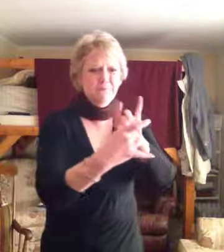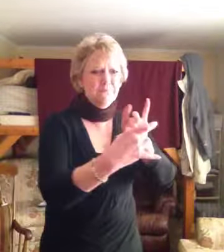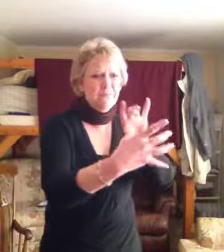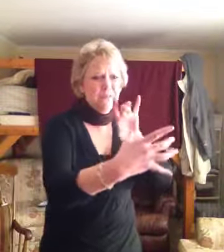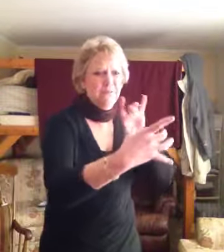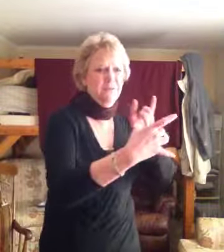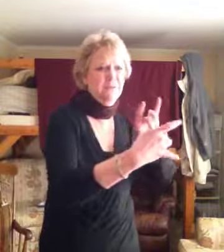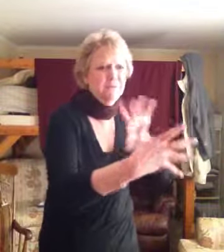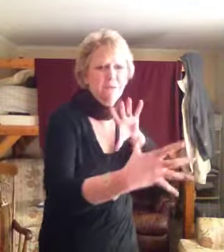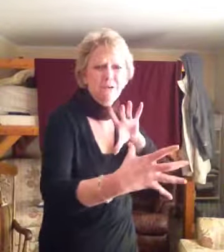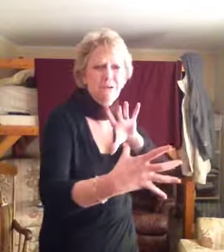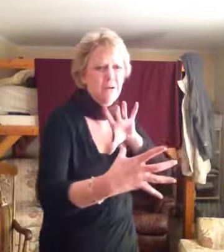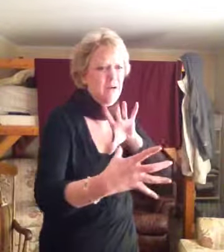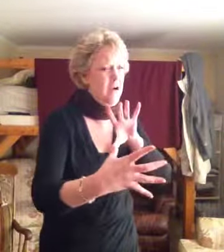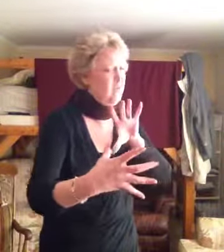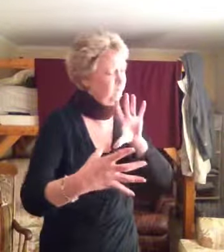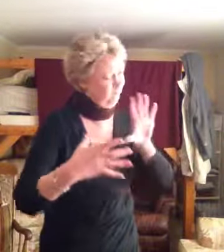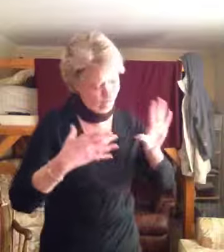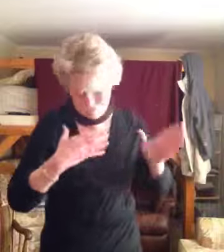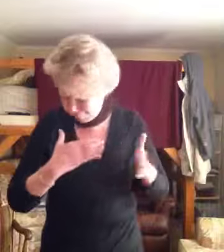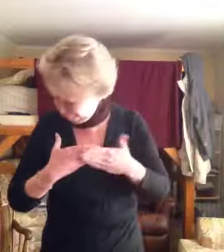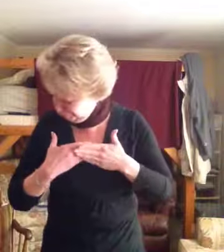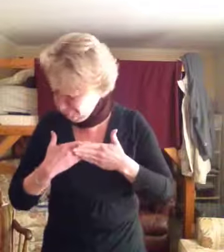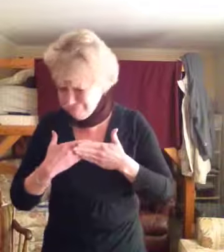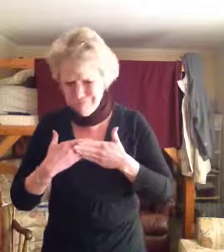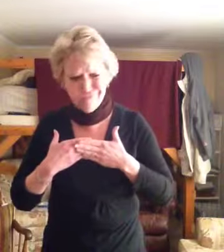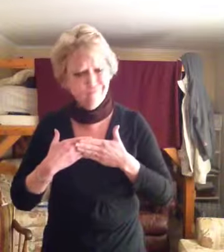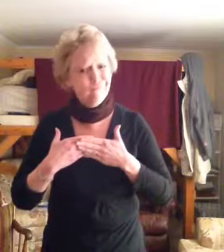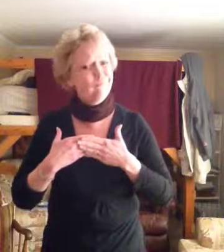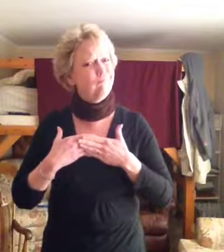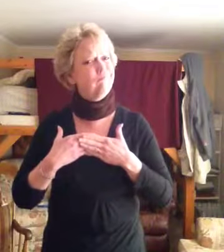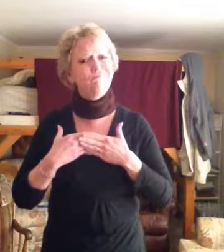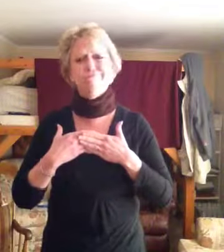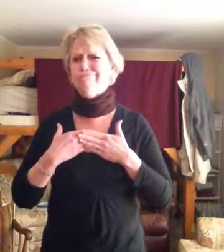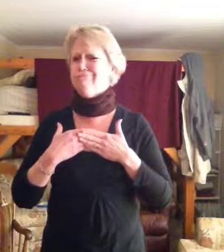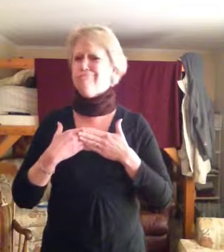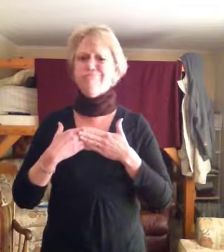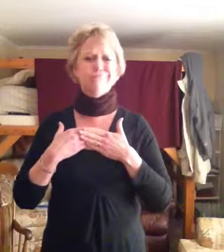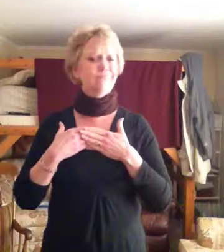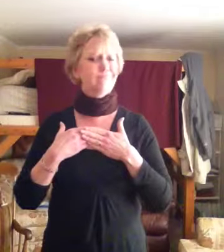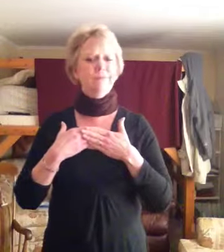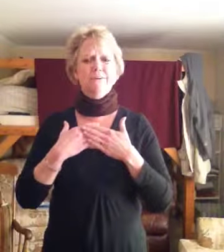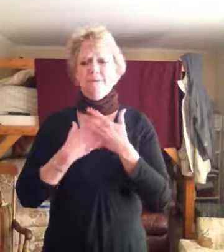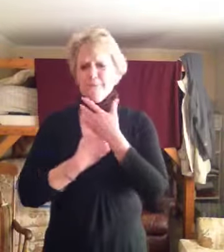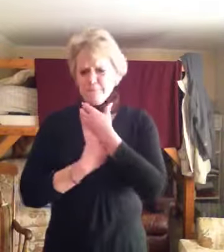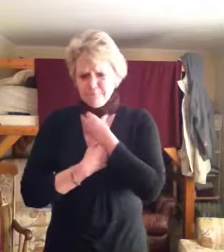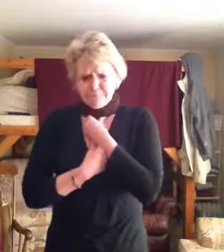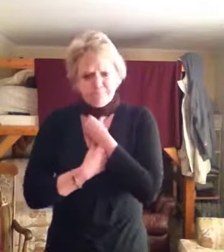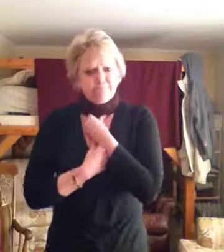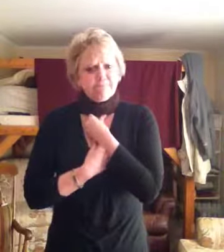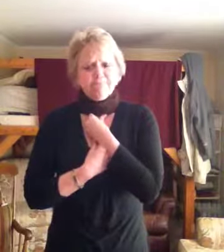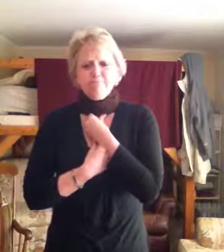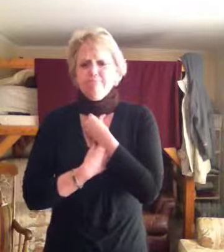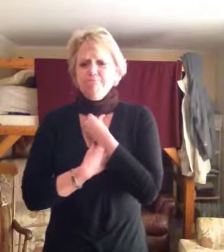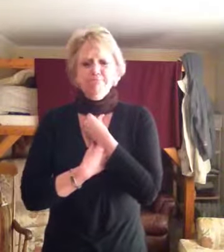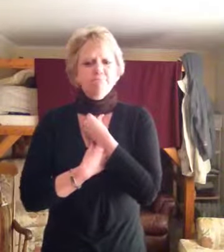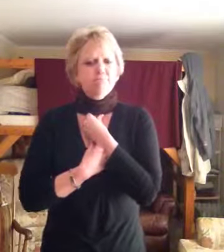that never learns to dance.